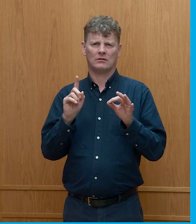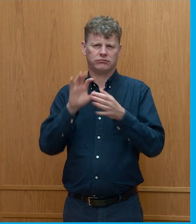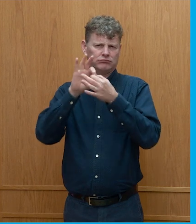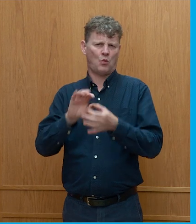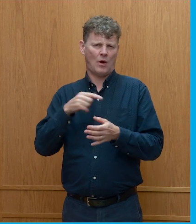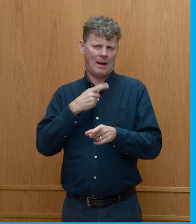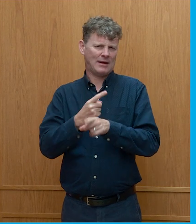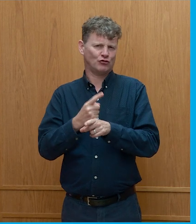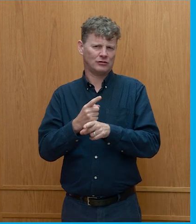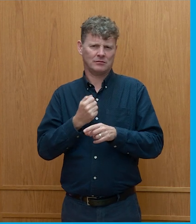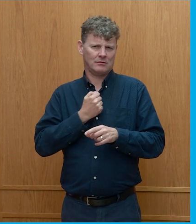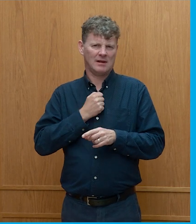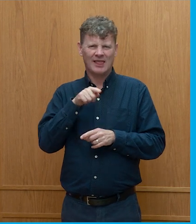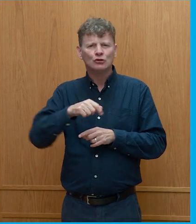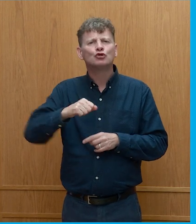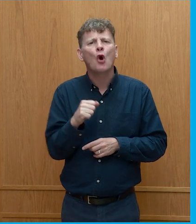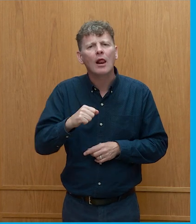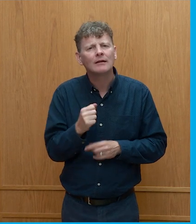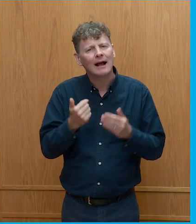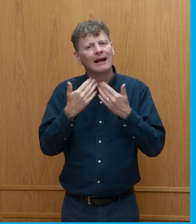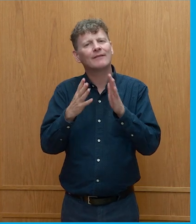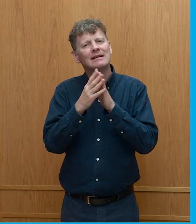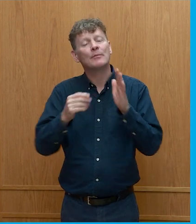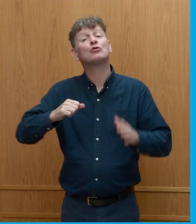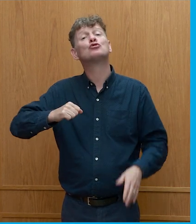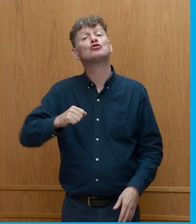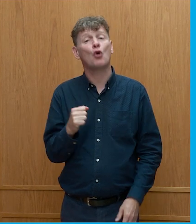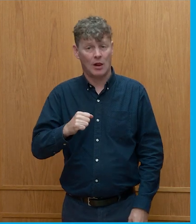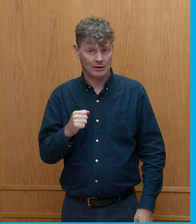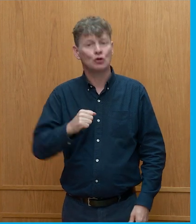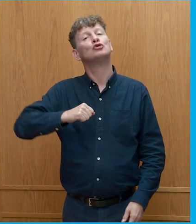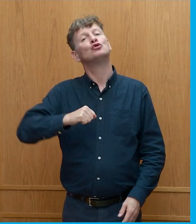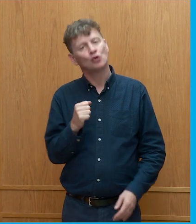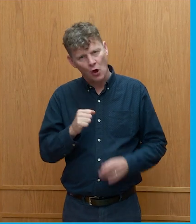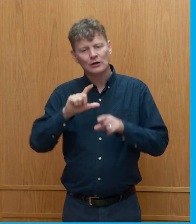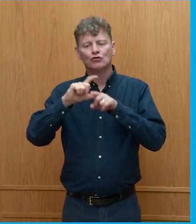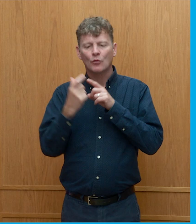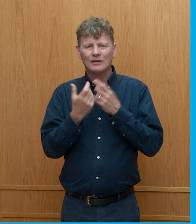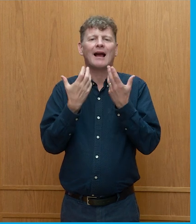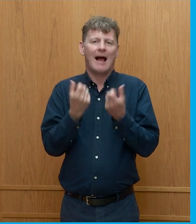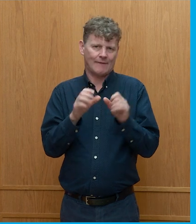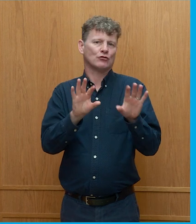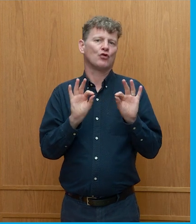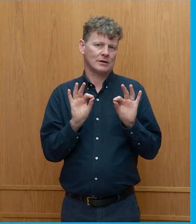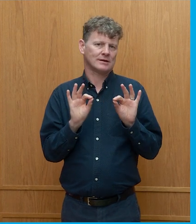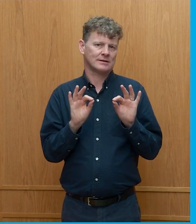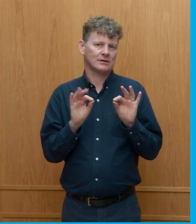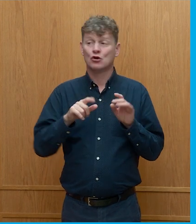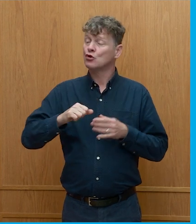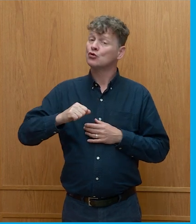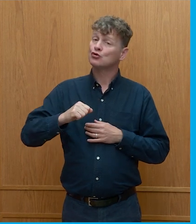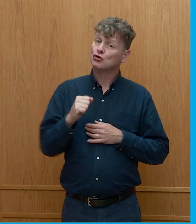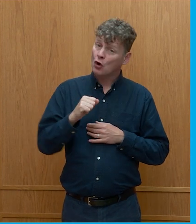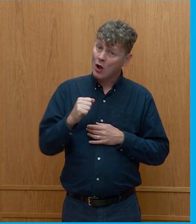was what we could do in Scotland. It's an example of something that is a choice for Scottish community and we do of course in Scotland not